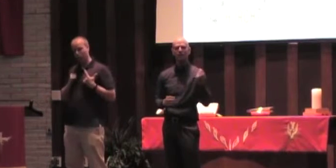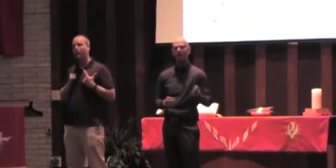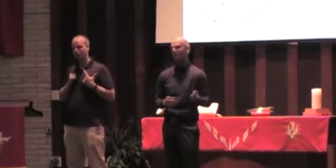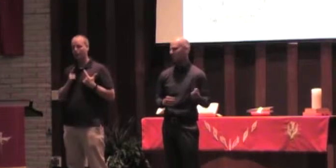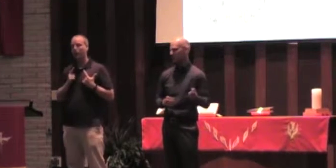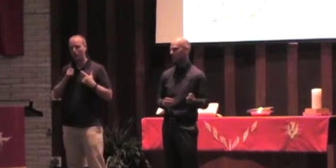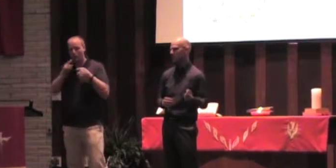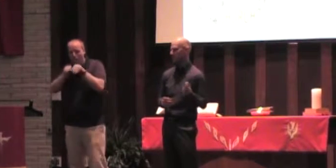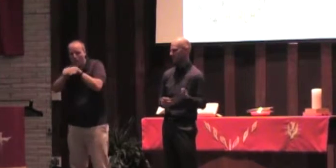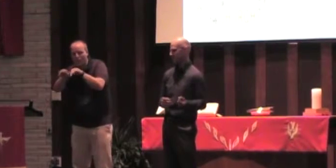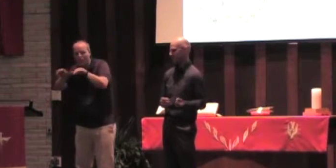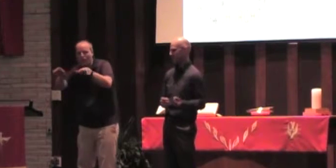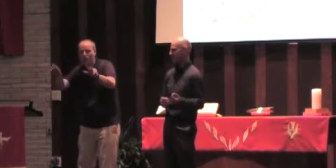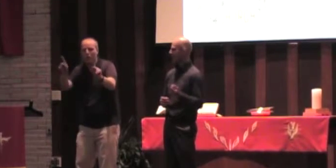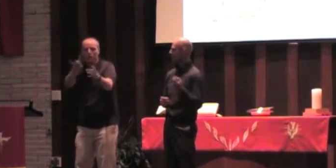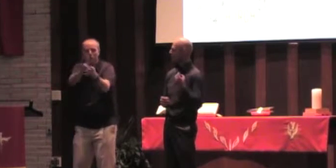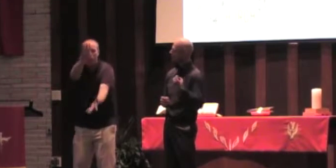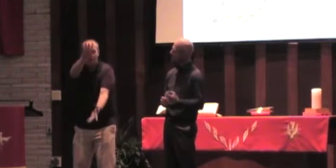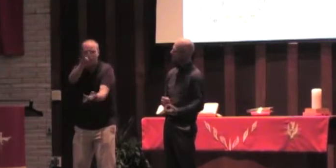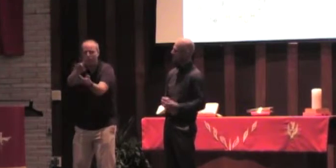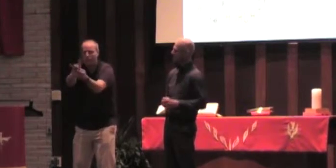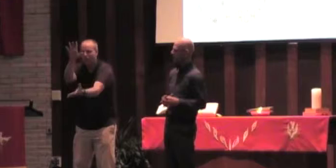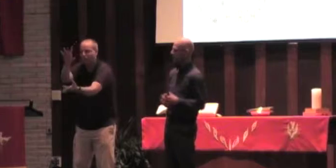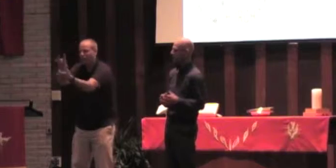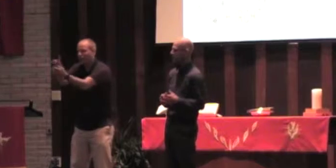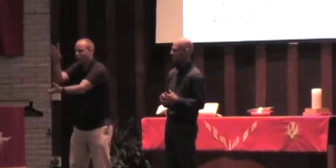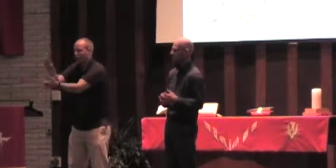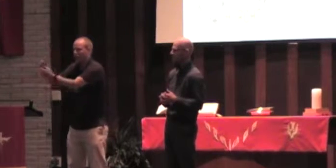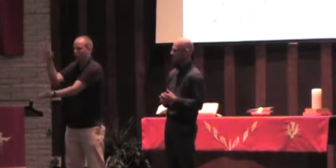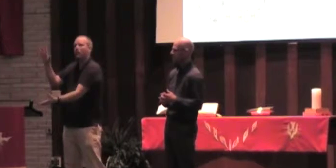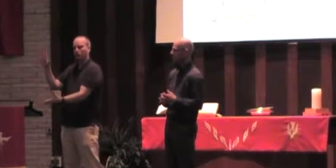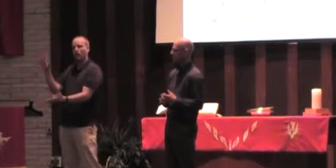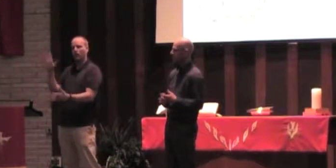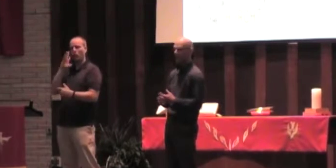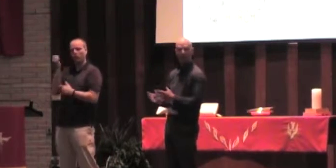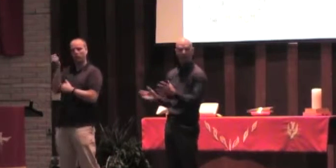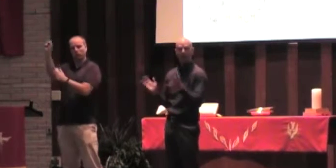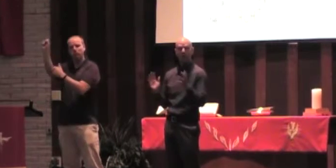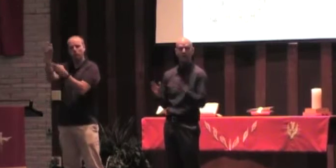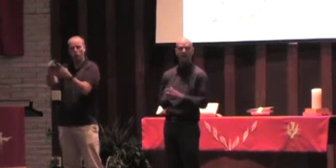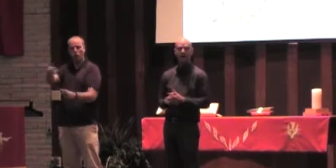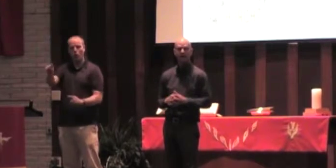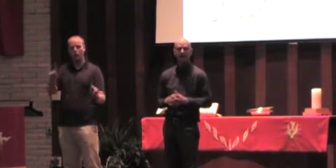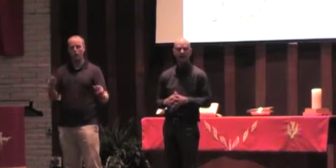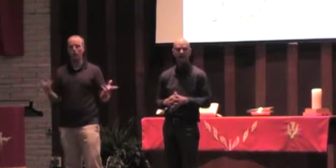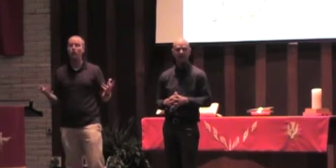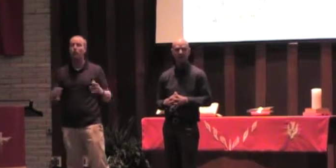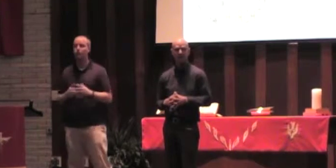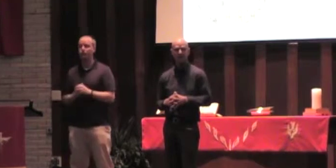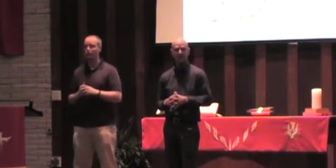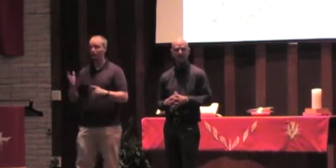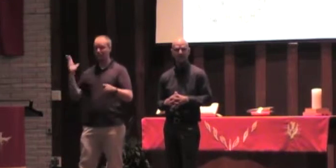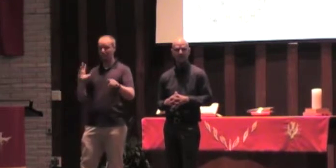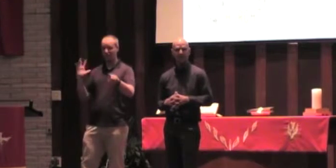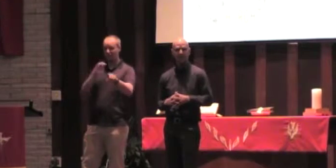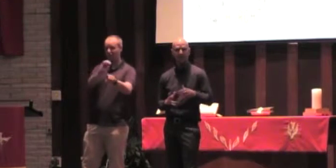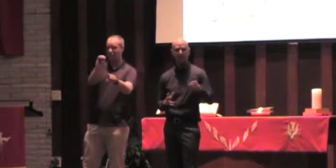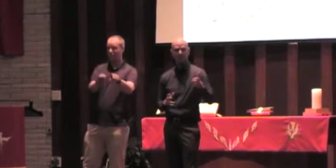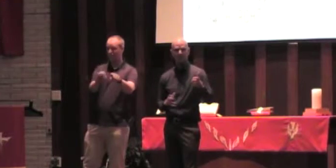and it will set people free. And it will confront the power structures of its day. What was that in Ephesus?